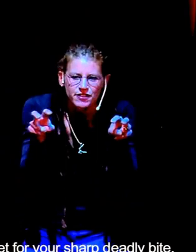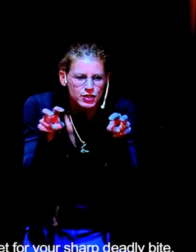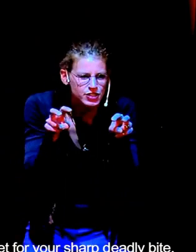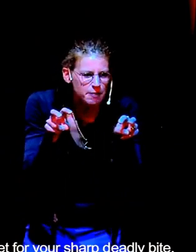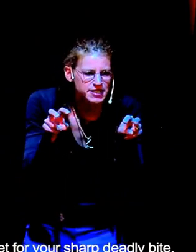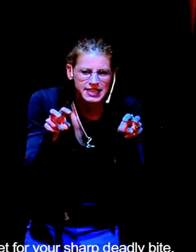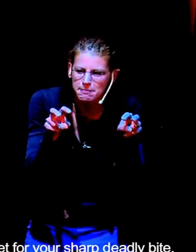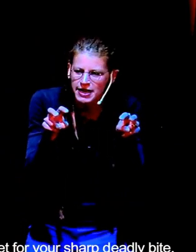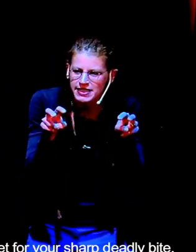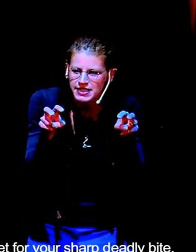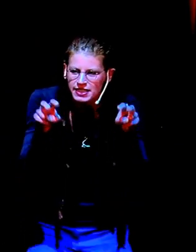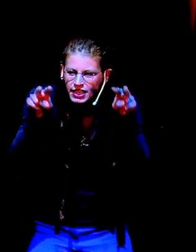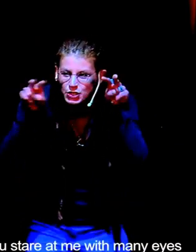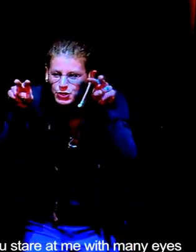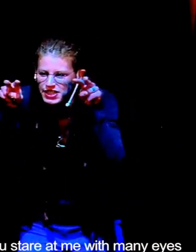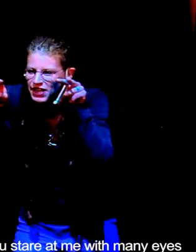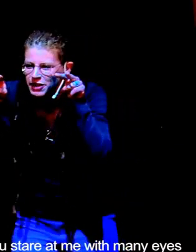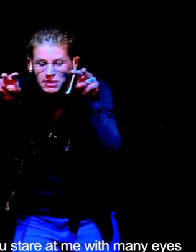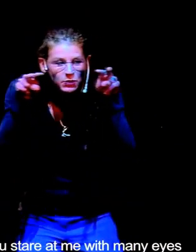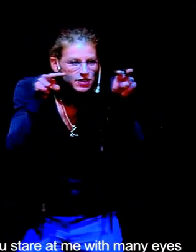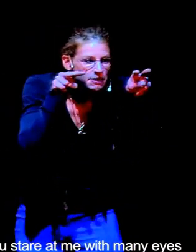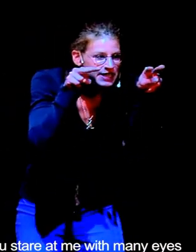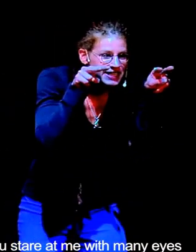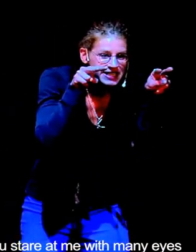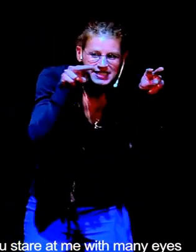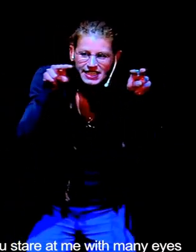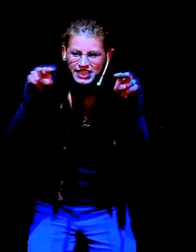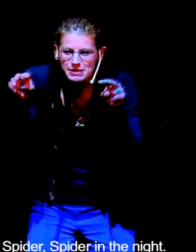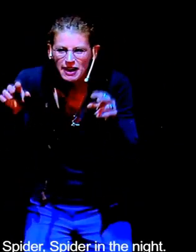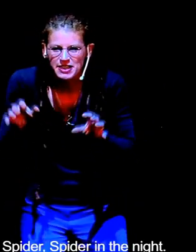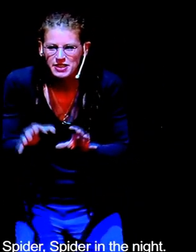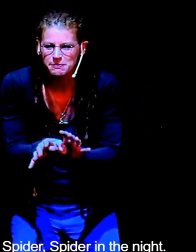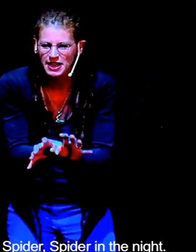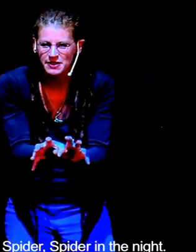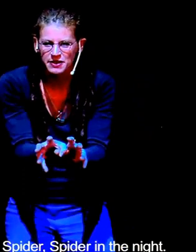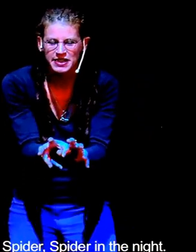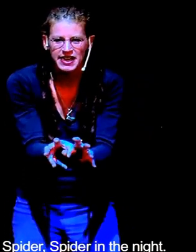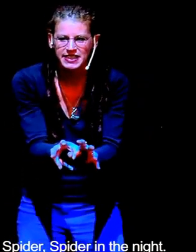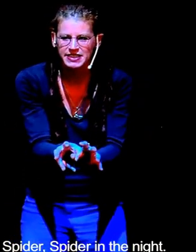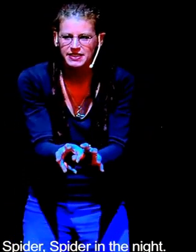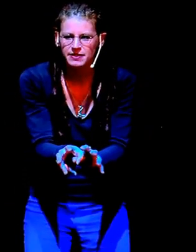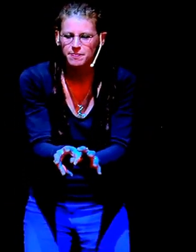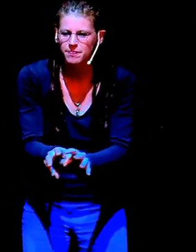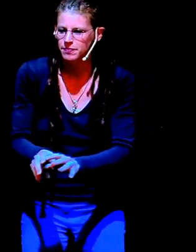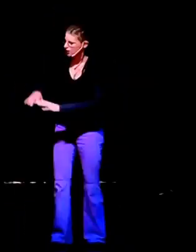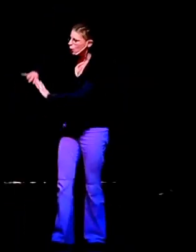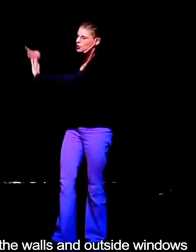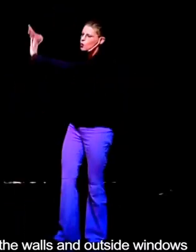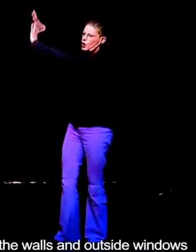for your sharp deadly bite, You stare at me with many eyes, spider, spider in the night, On the